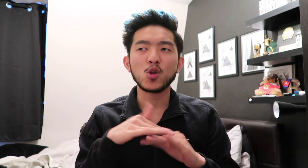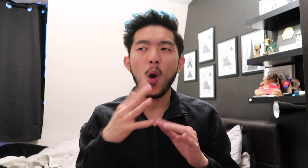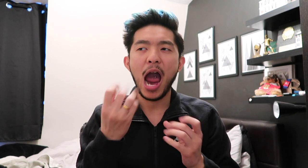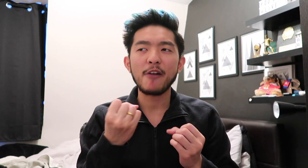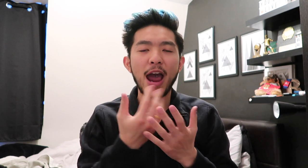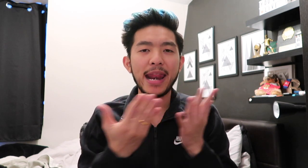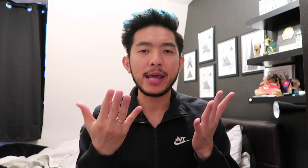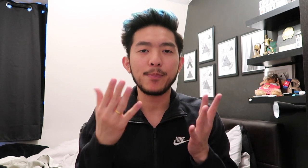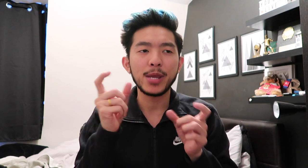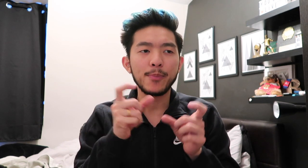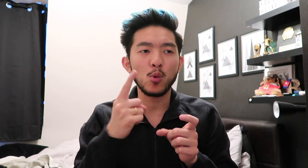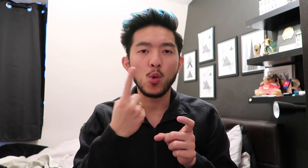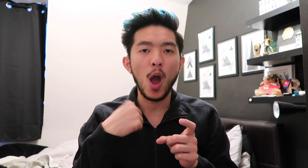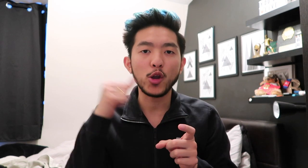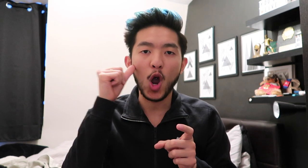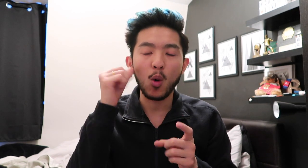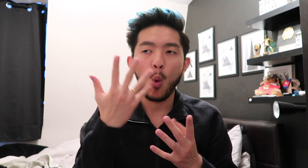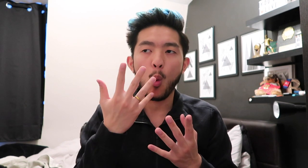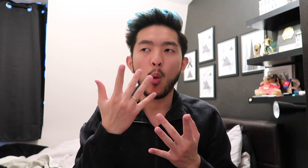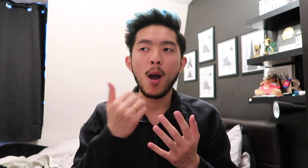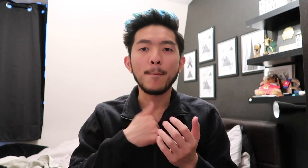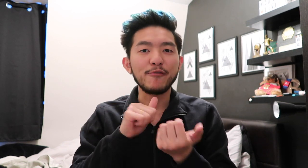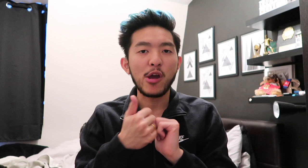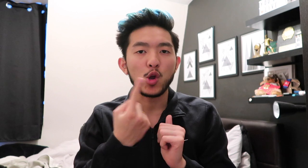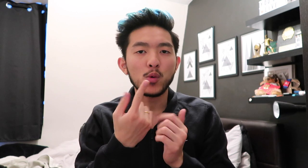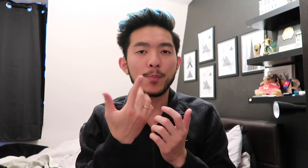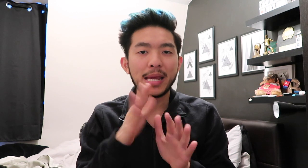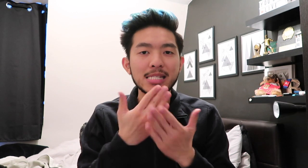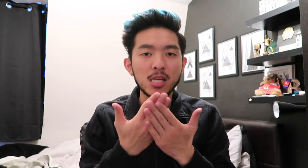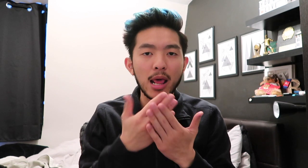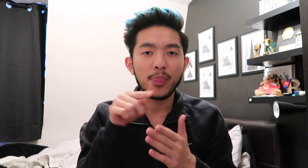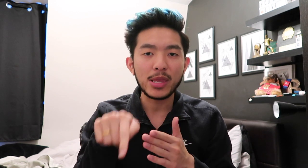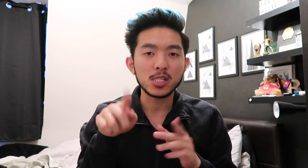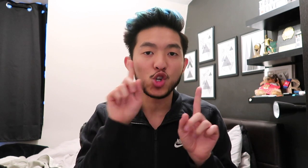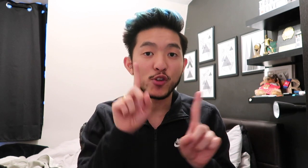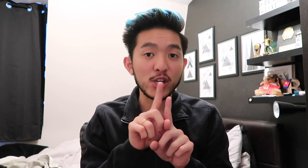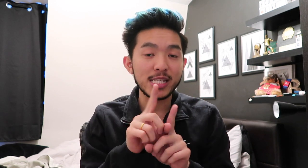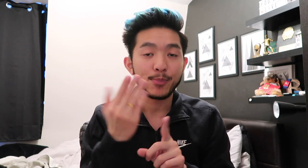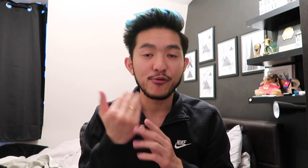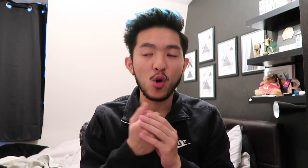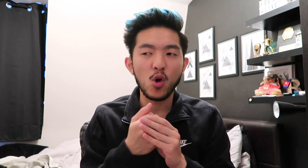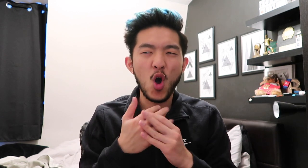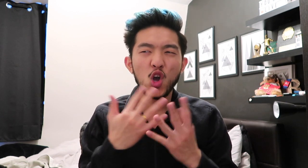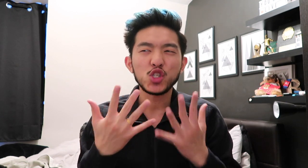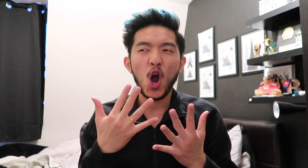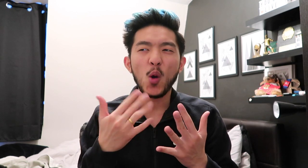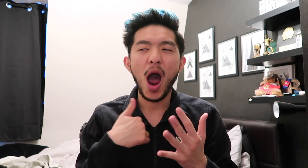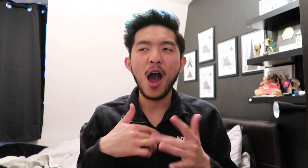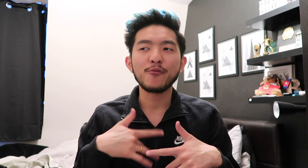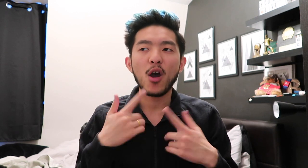don't have any people who I know, or prefer to be setting this occupancy before. So, I felt